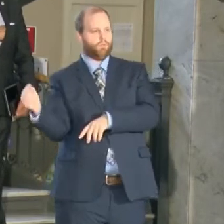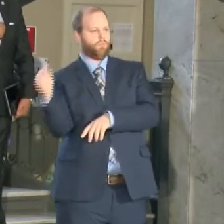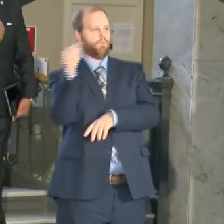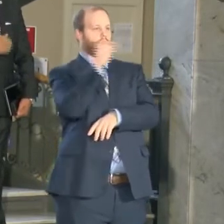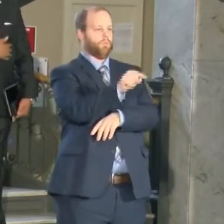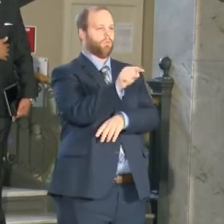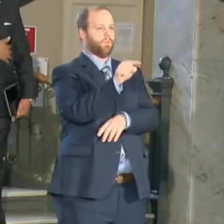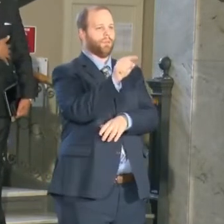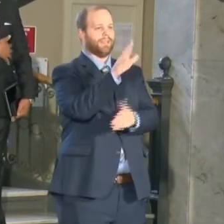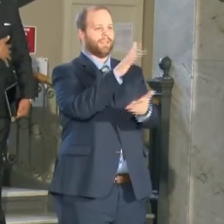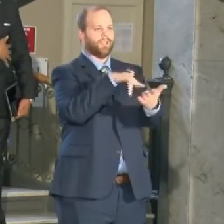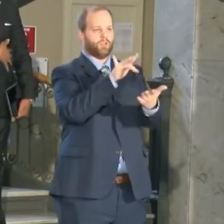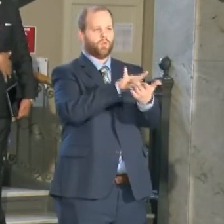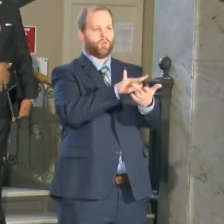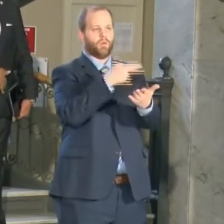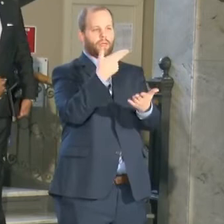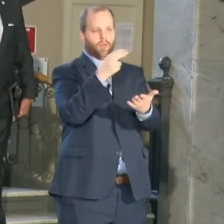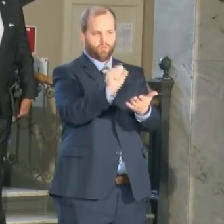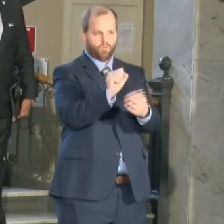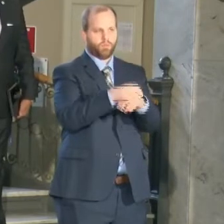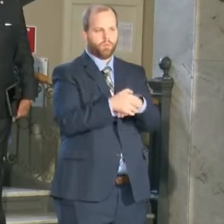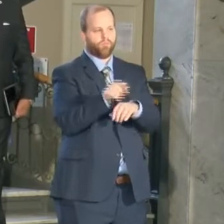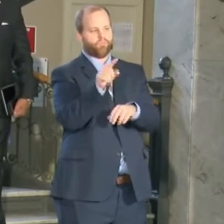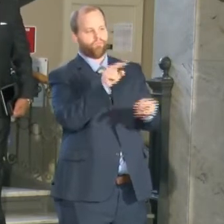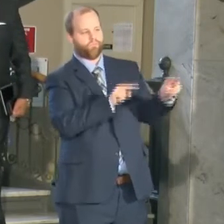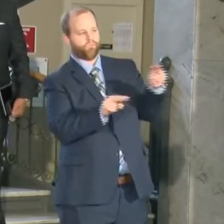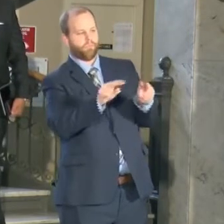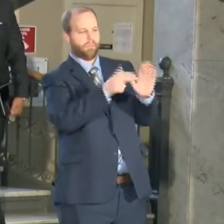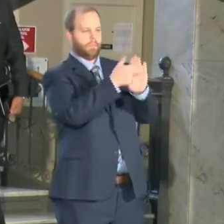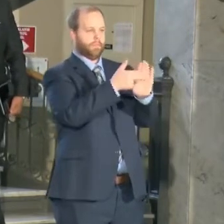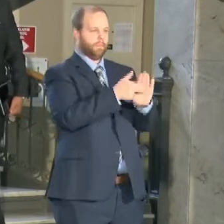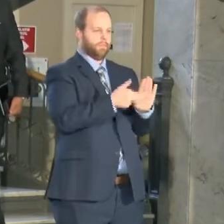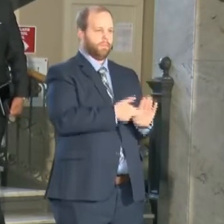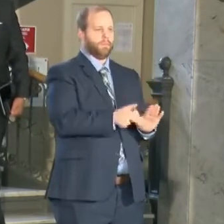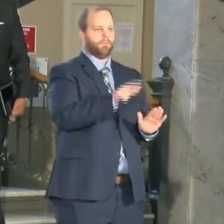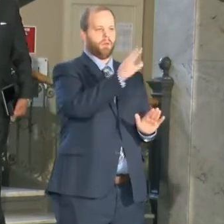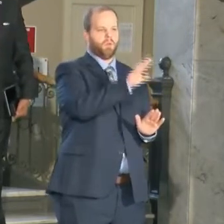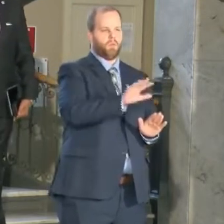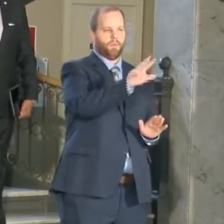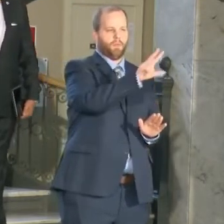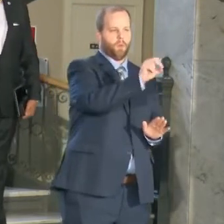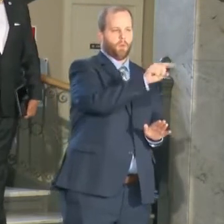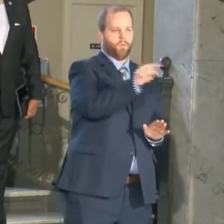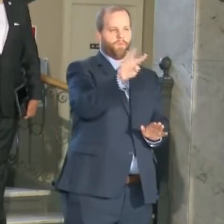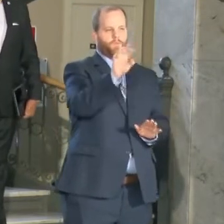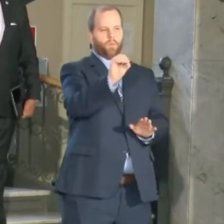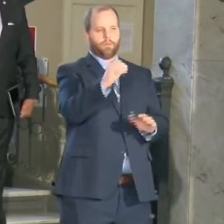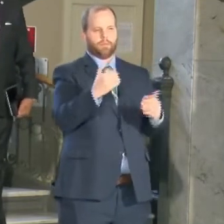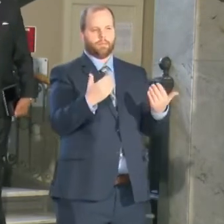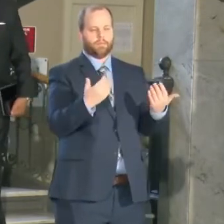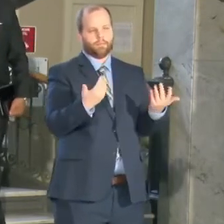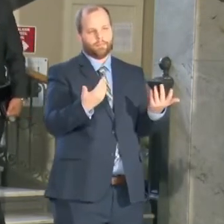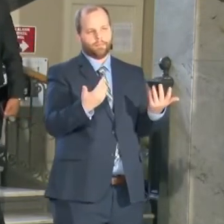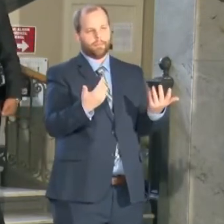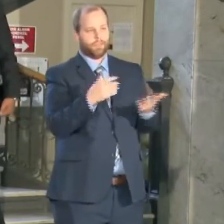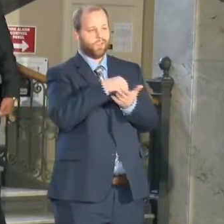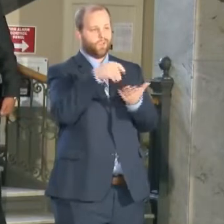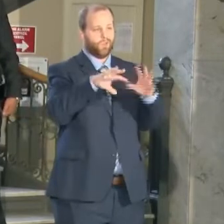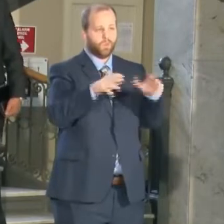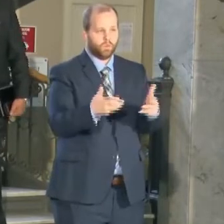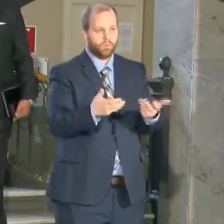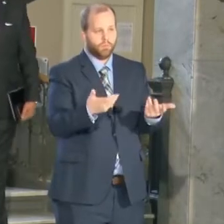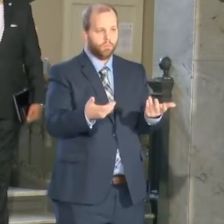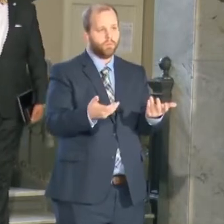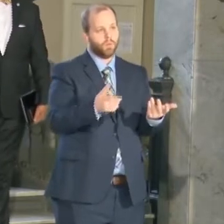30 to 40 kids that have already applied for the summer youth program that we believe those are 30 to 40